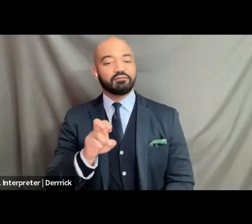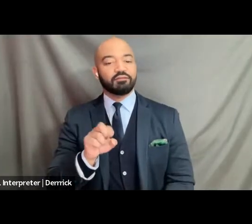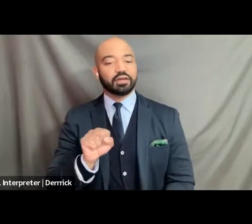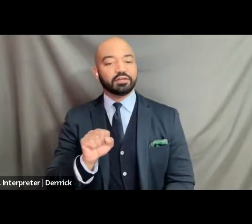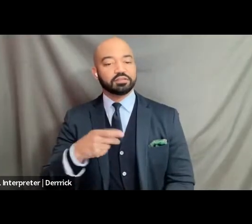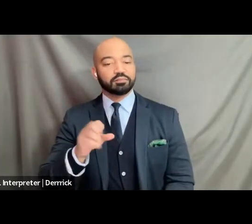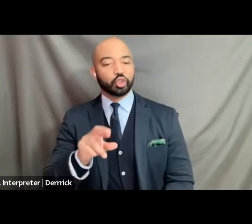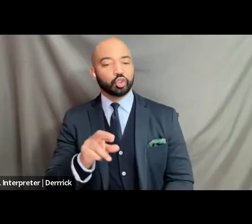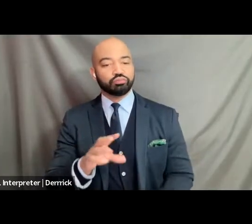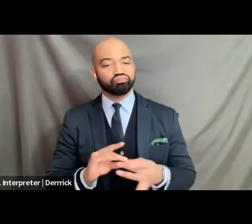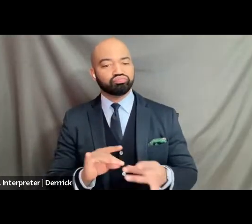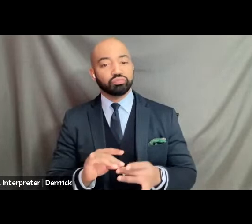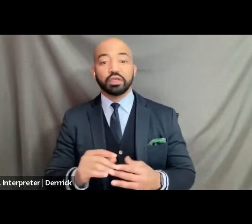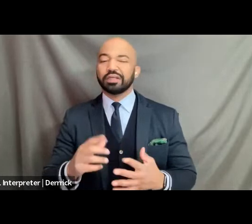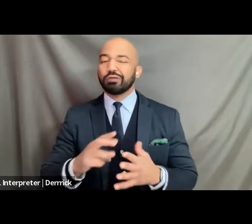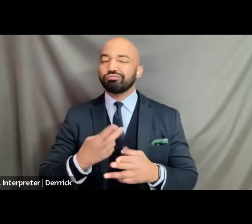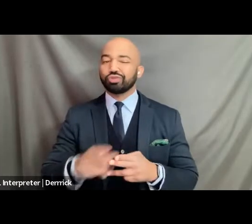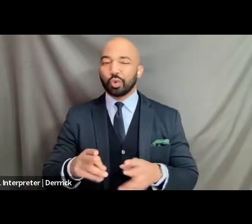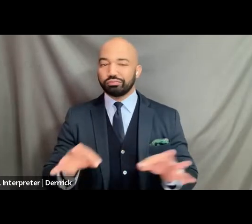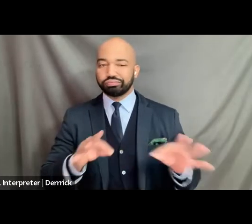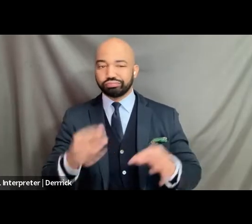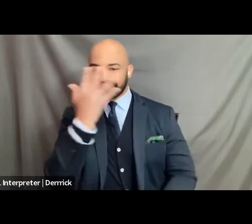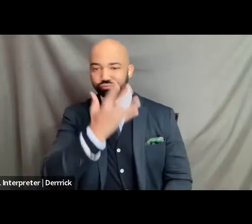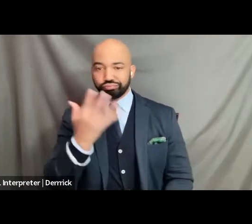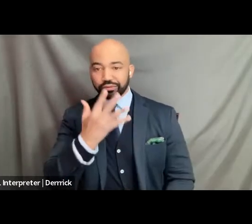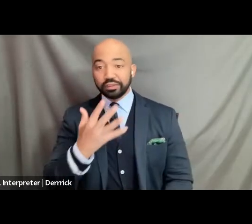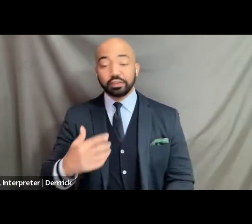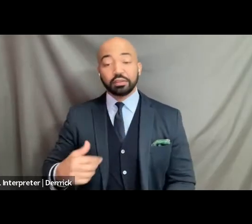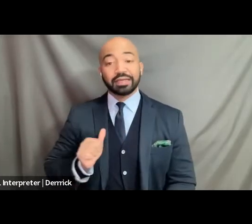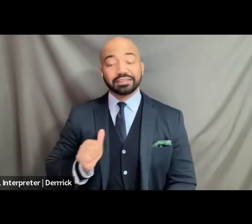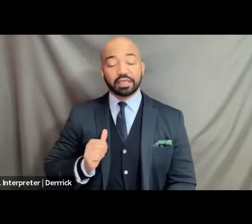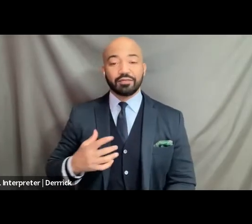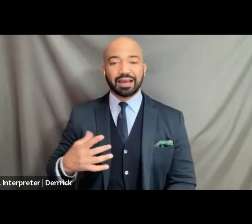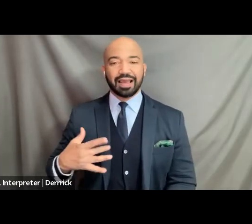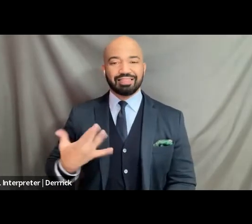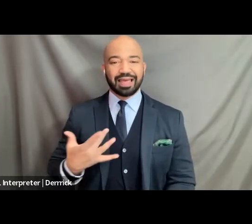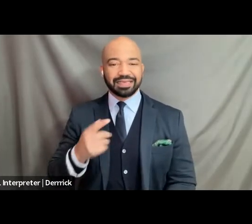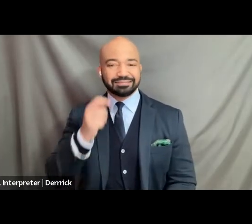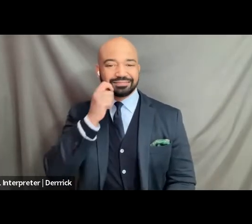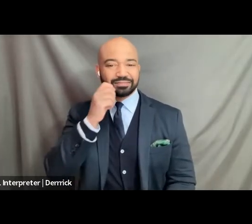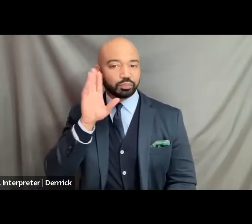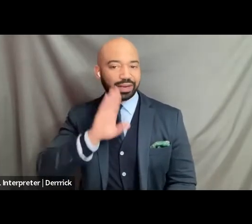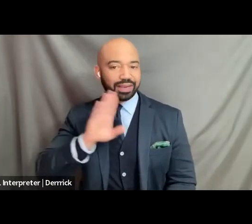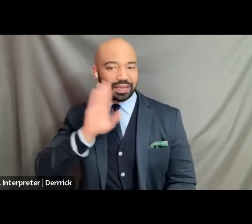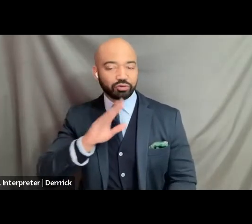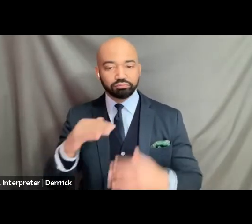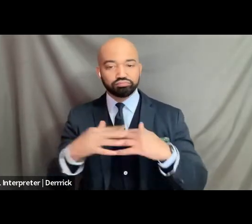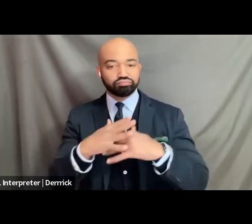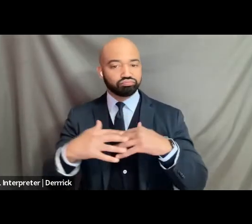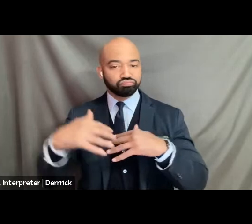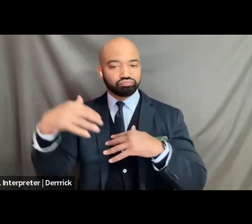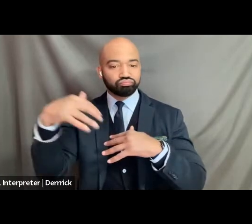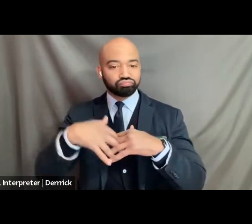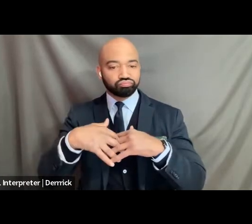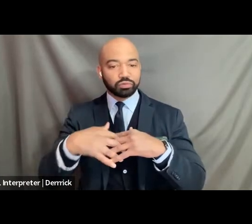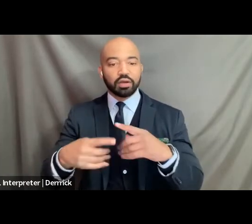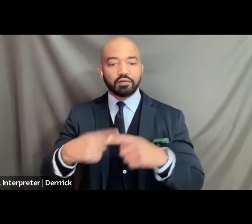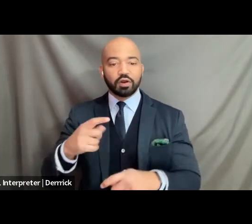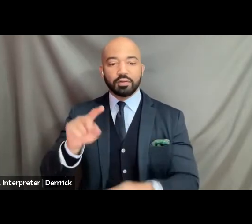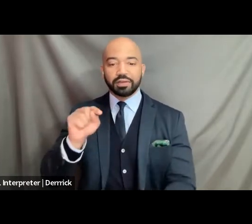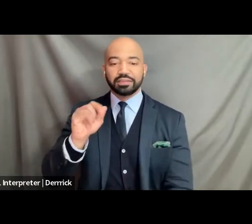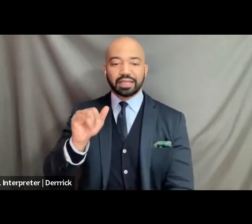image description of myself i am a light-skinned brown person an indigenous person of taino descent